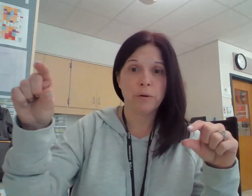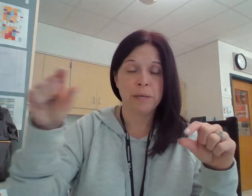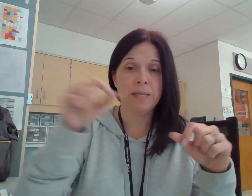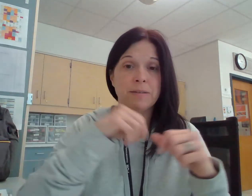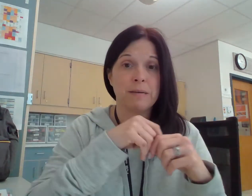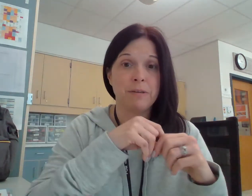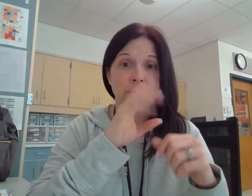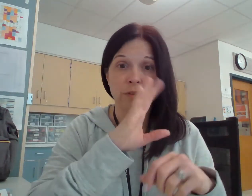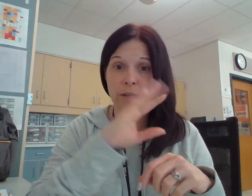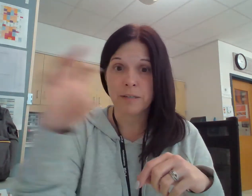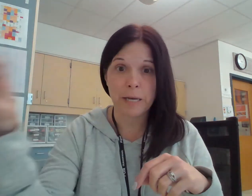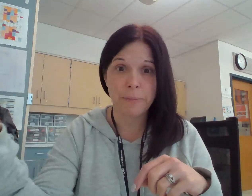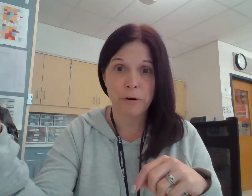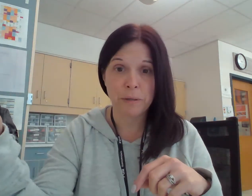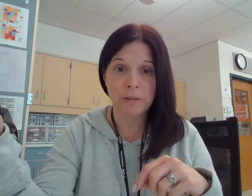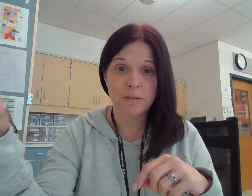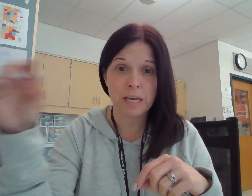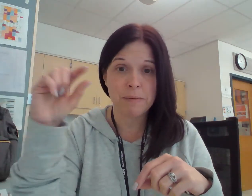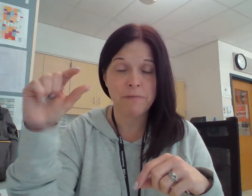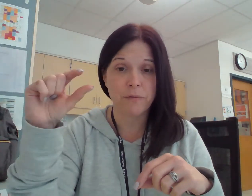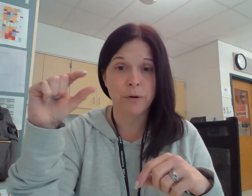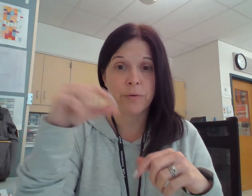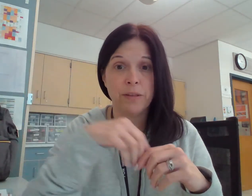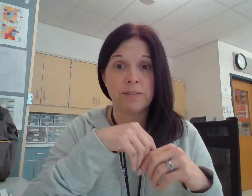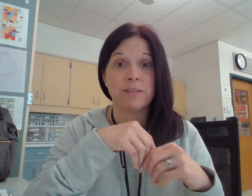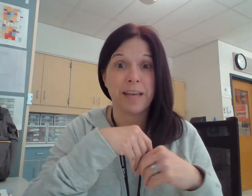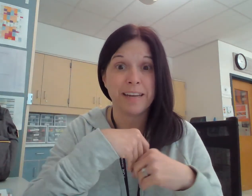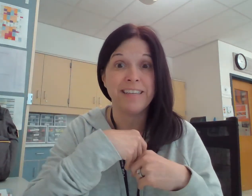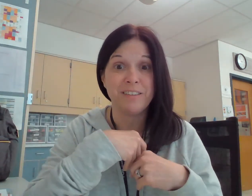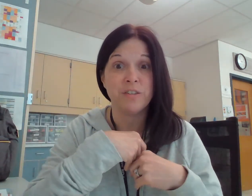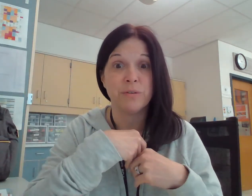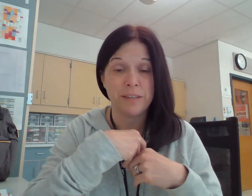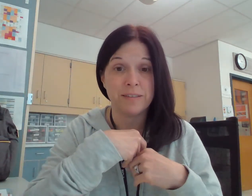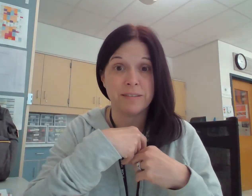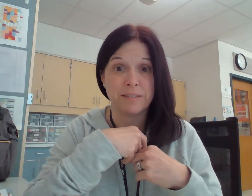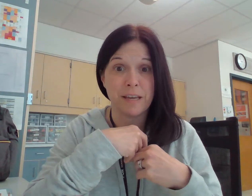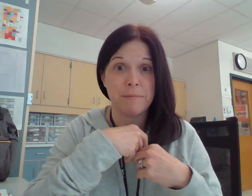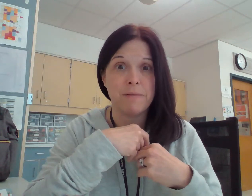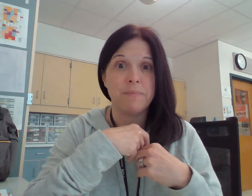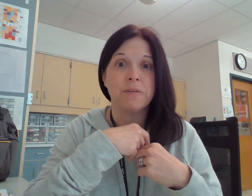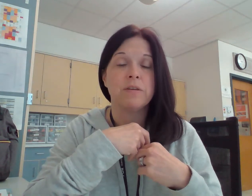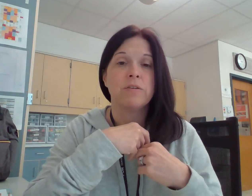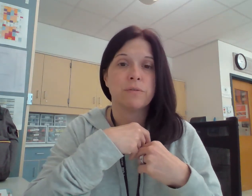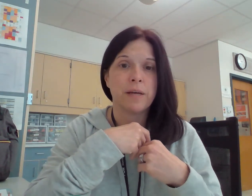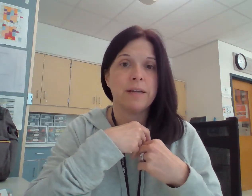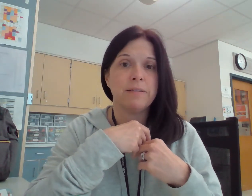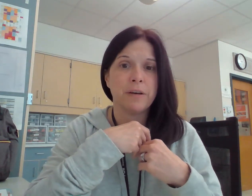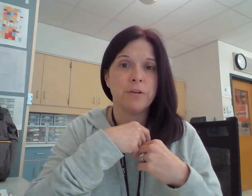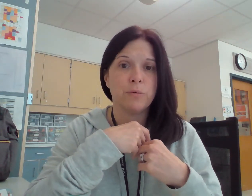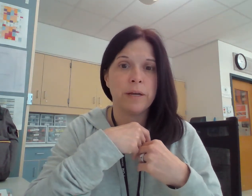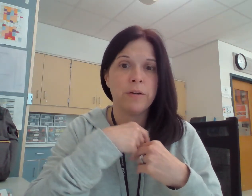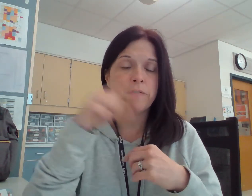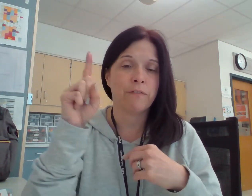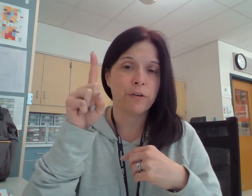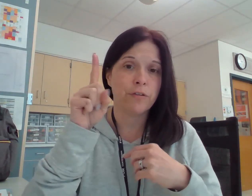opinion statement. You're just gonna type your opinion statement for your thesis. That is your thesis statement. So that is how you'll write your first